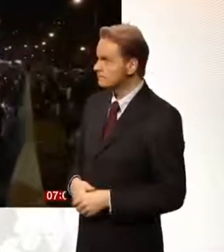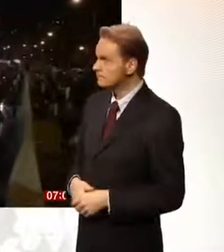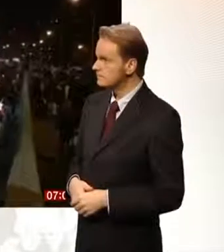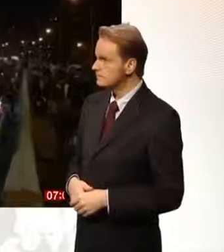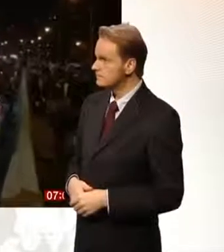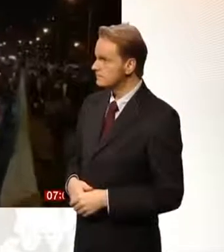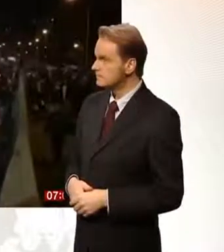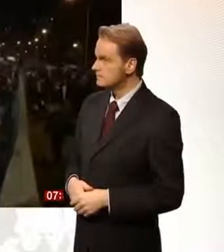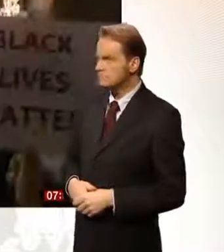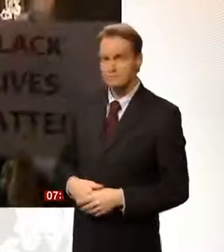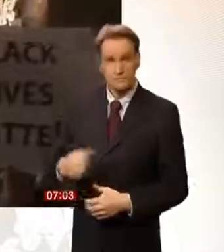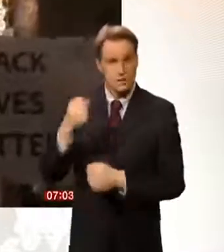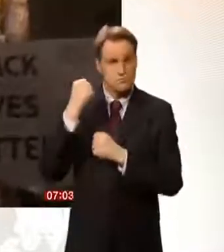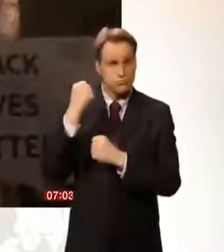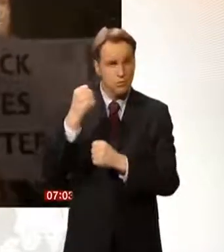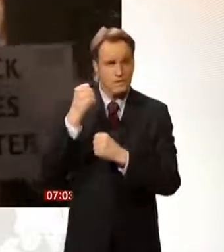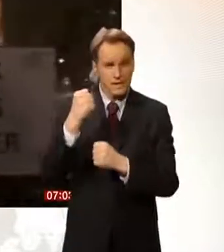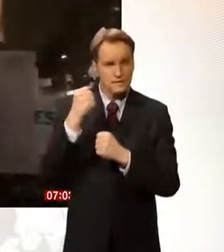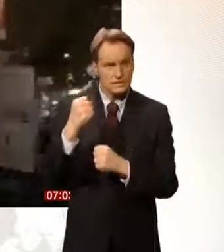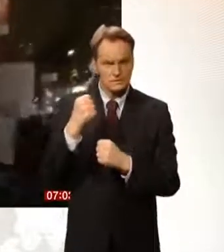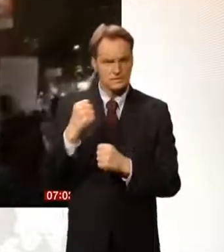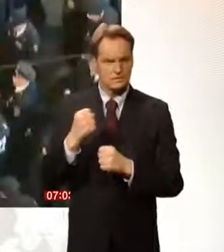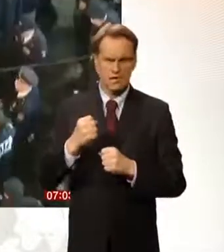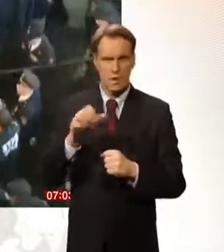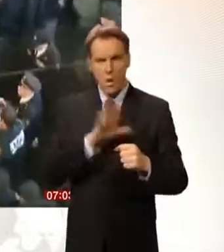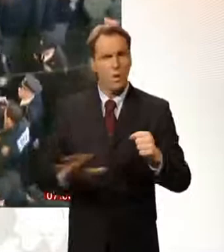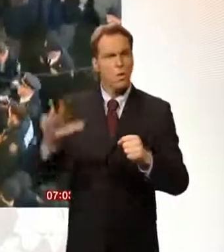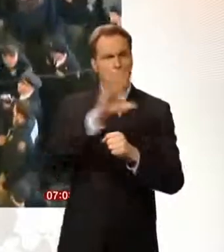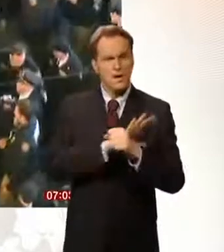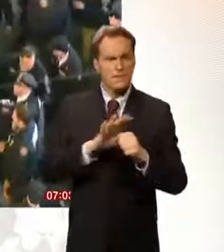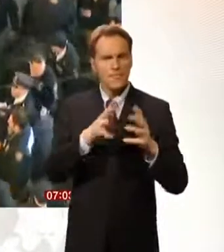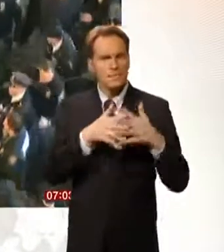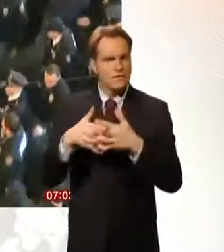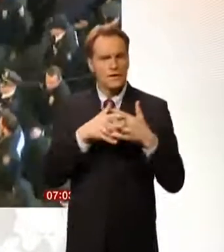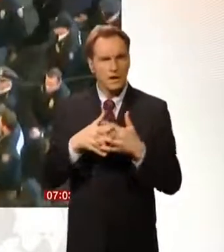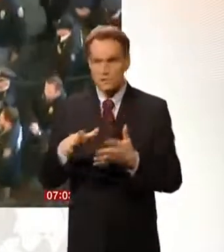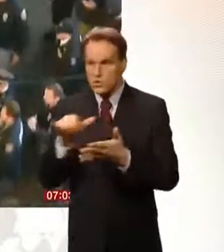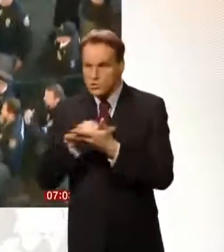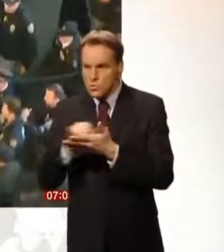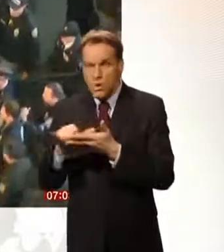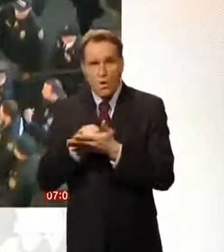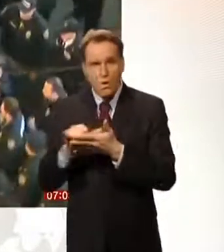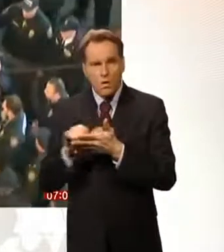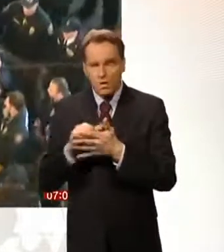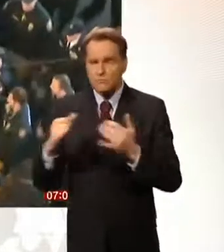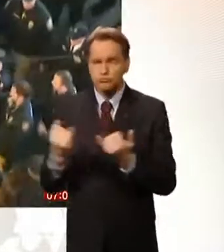Protests continue across America. In New York there were also clashes between police and protesters.